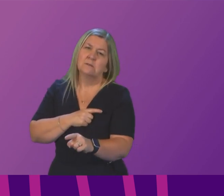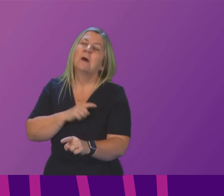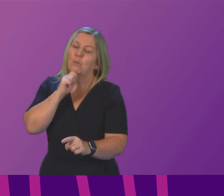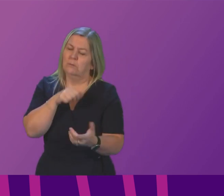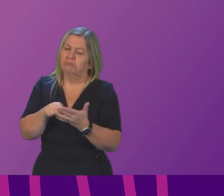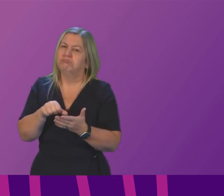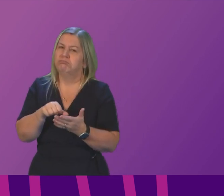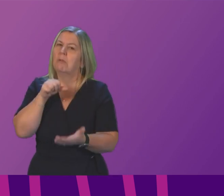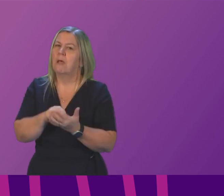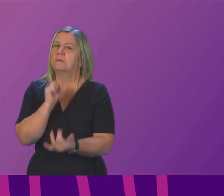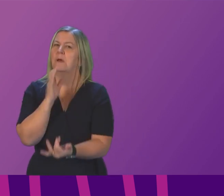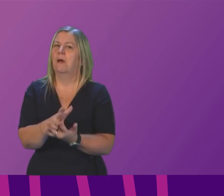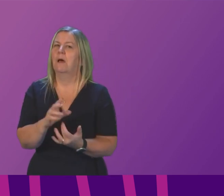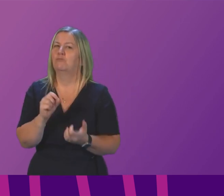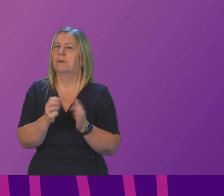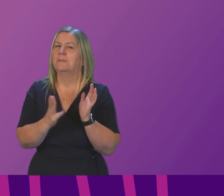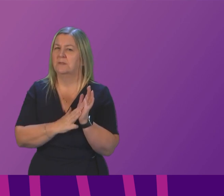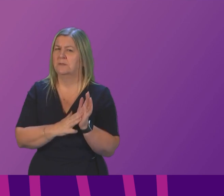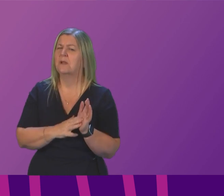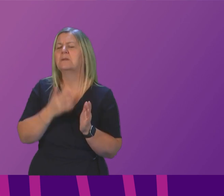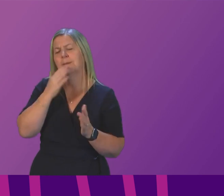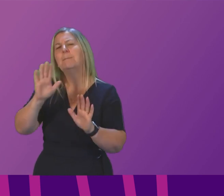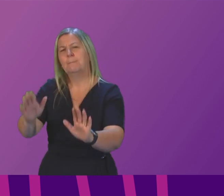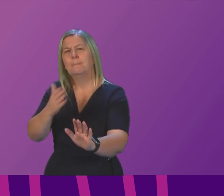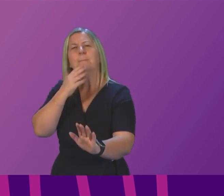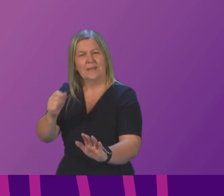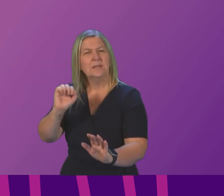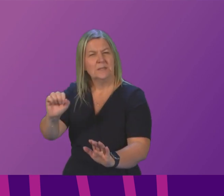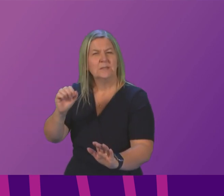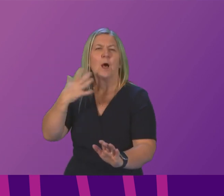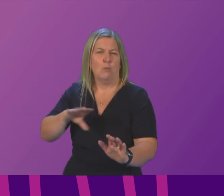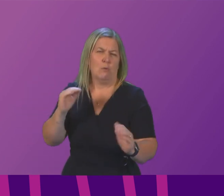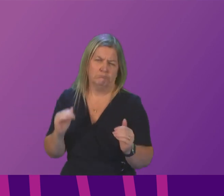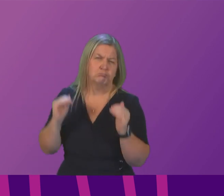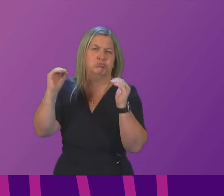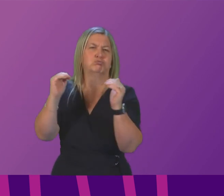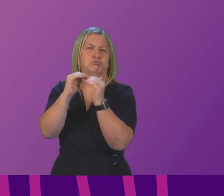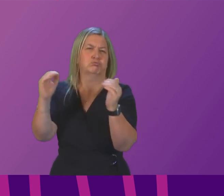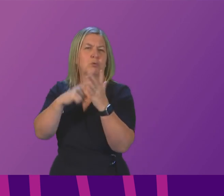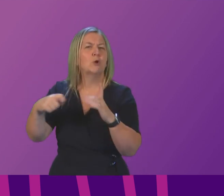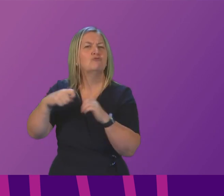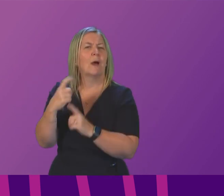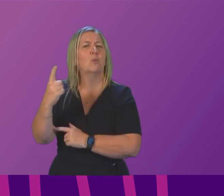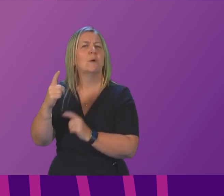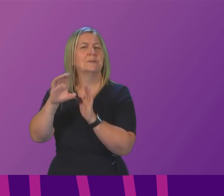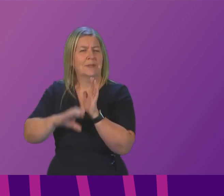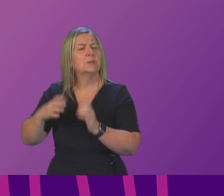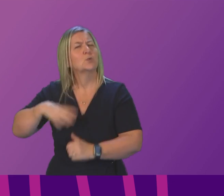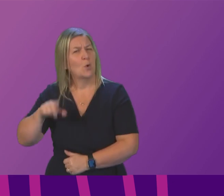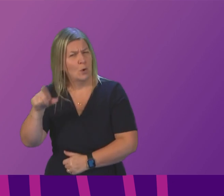upon him to reverse this decision and accelerate the Scottish cluster to full track one status without delay Stephen Kerr